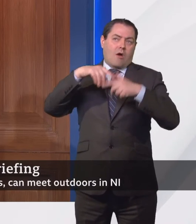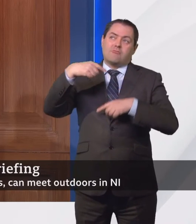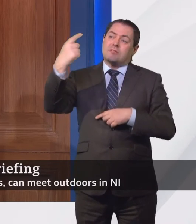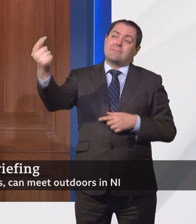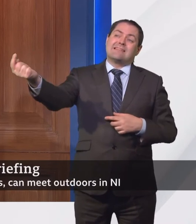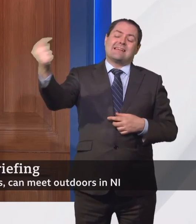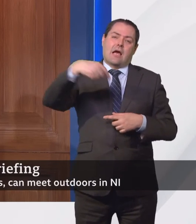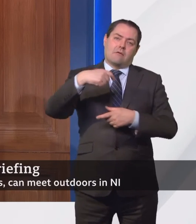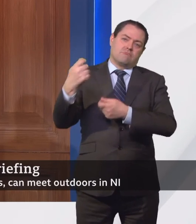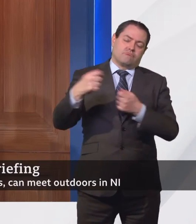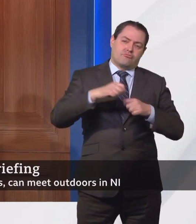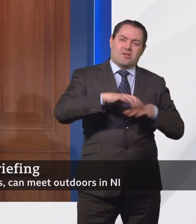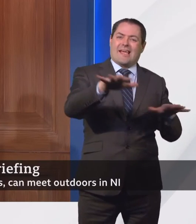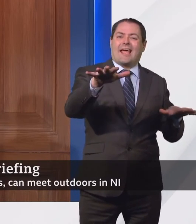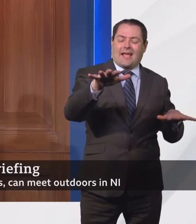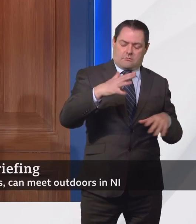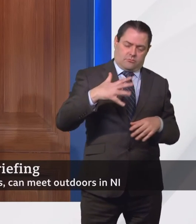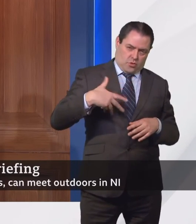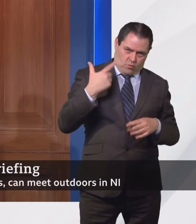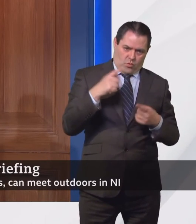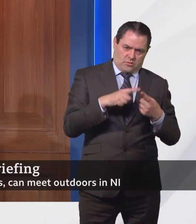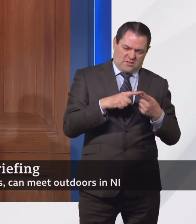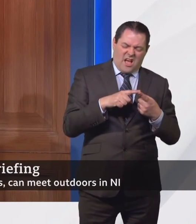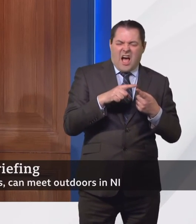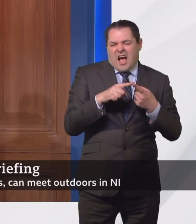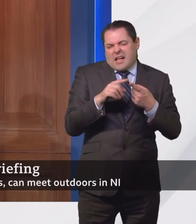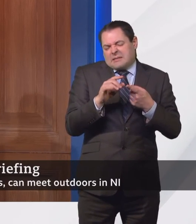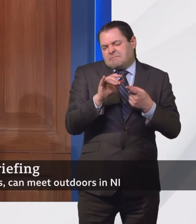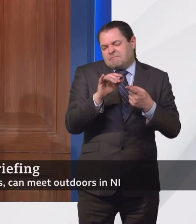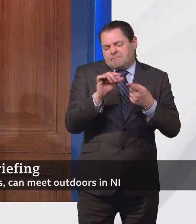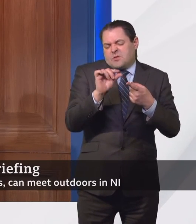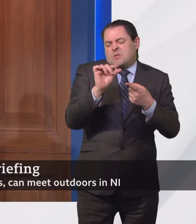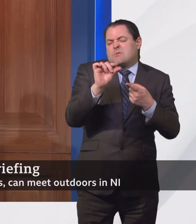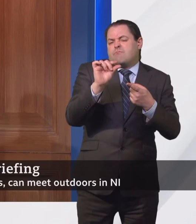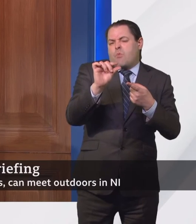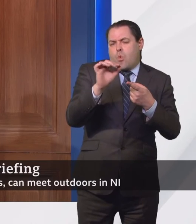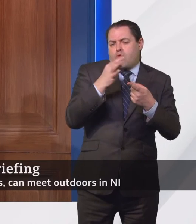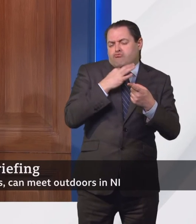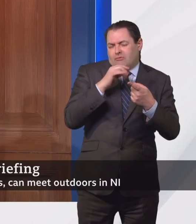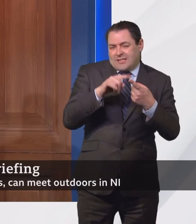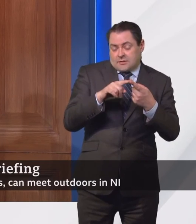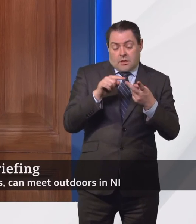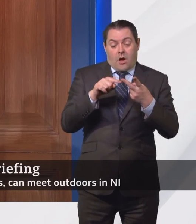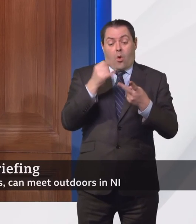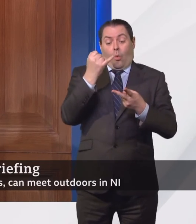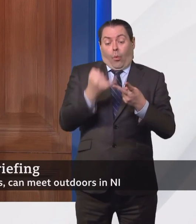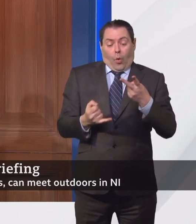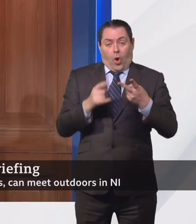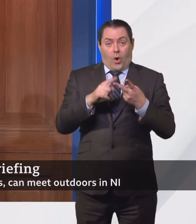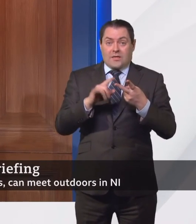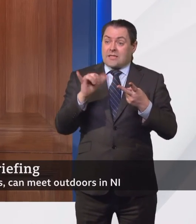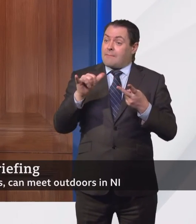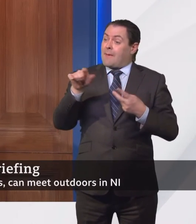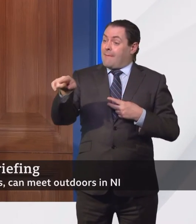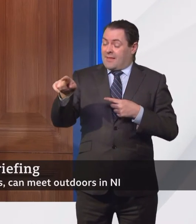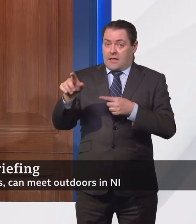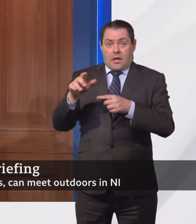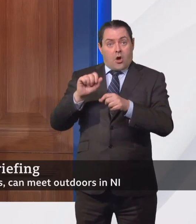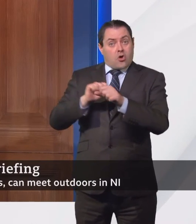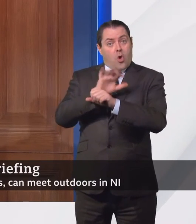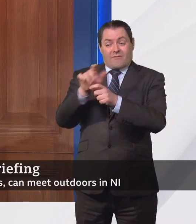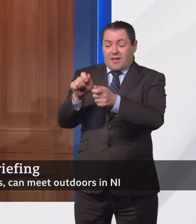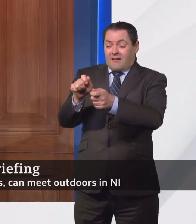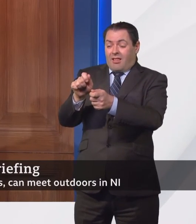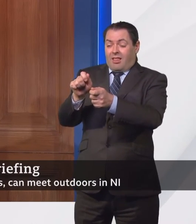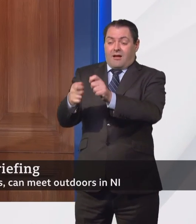COVID. But the much bigger risk and the one that we're all concerned about is the risk of variants of concern. These are COVID